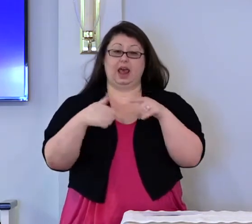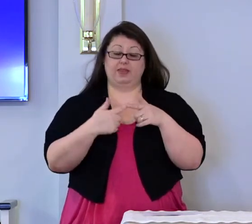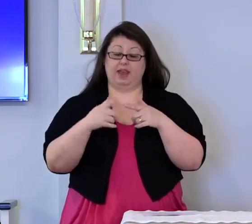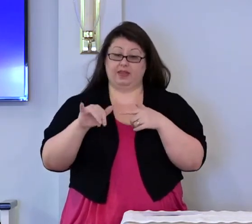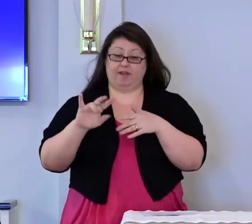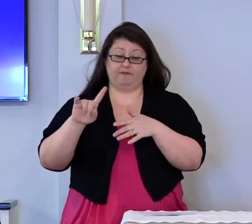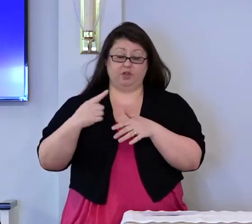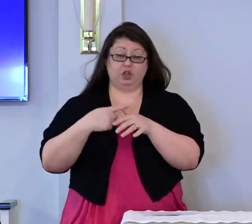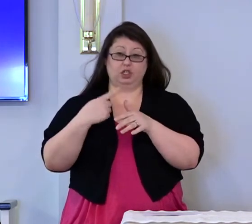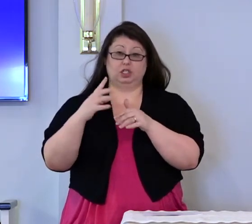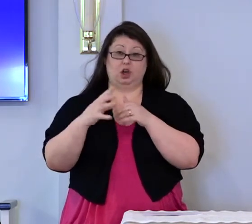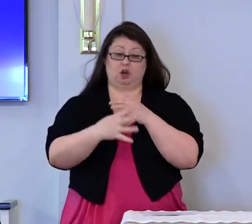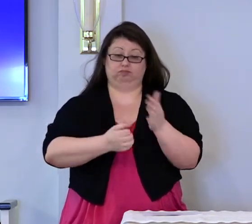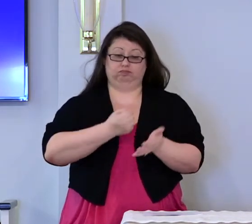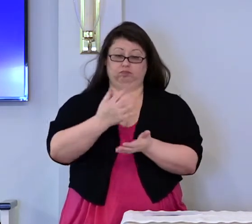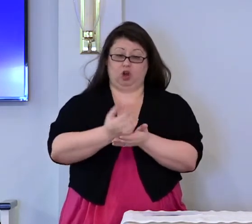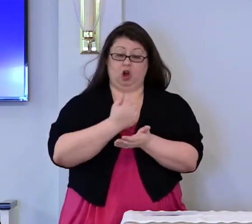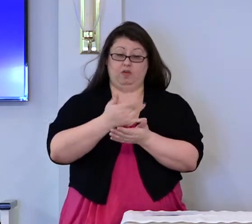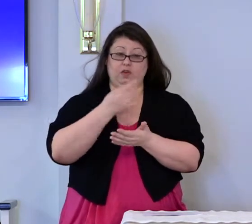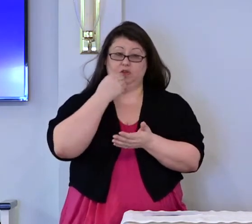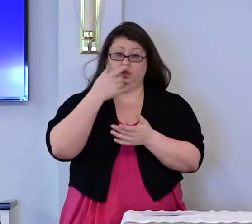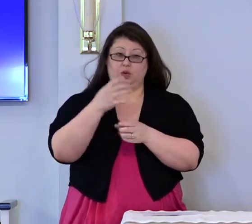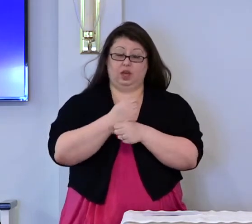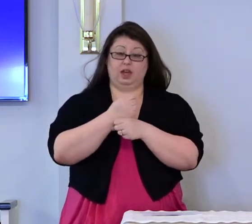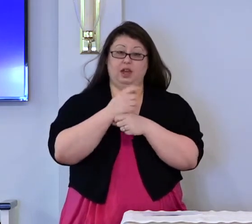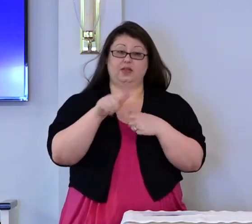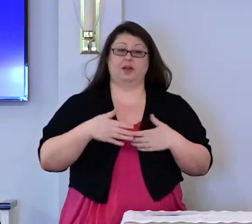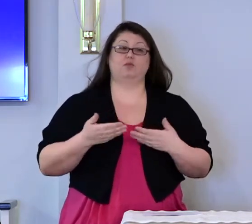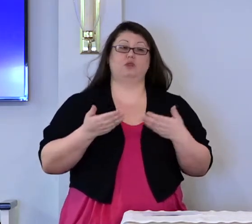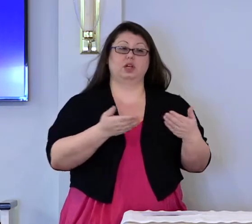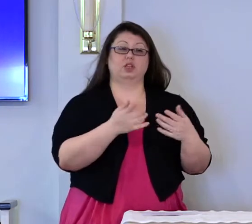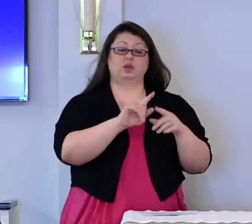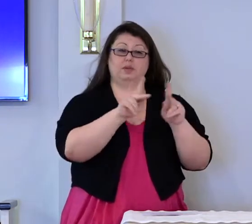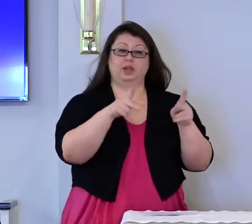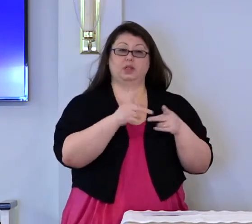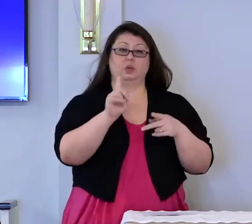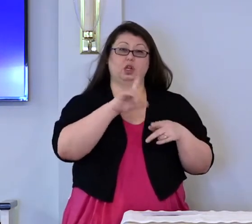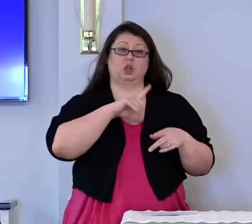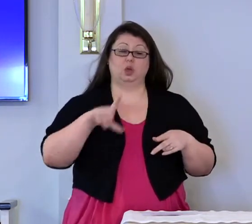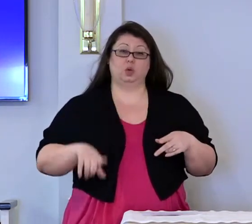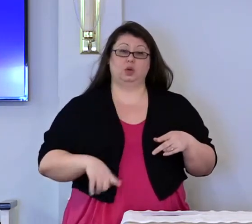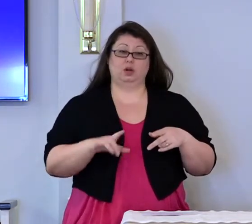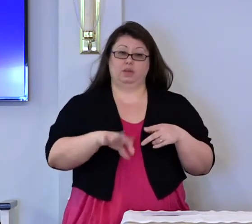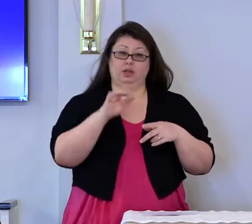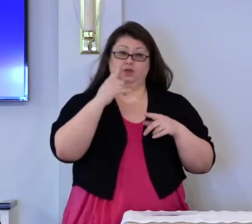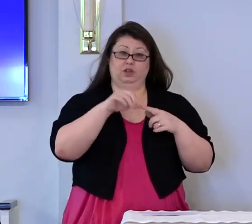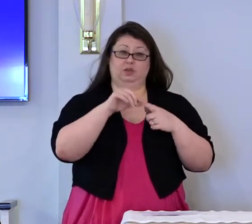harvest to the place the Lord your God chooses to be his special house.